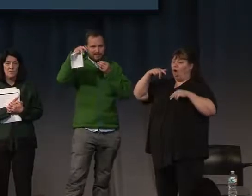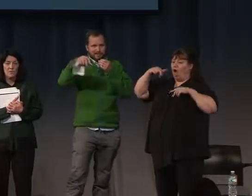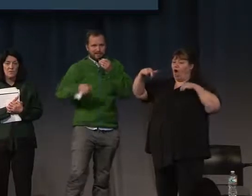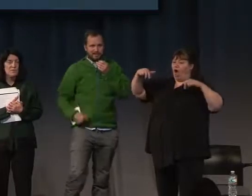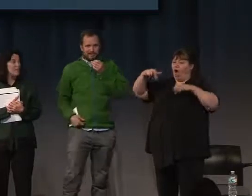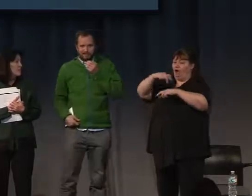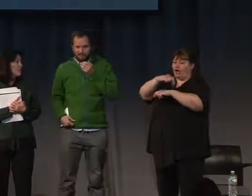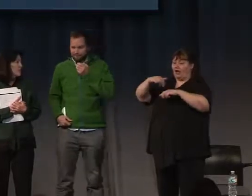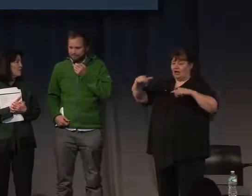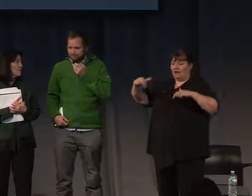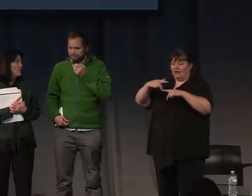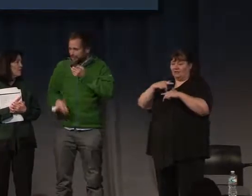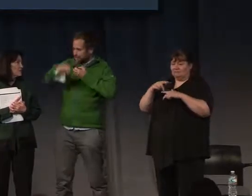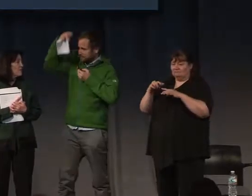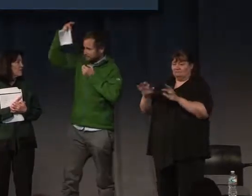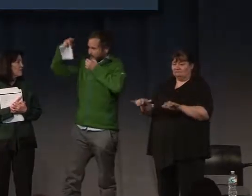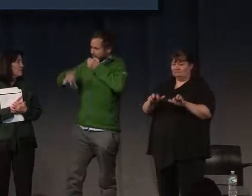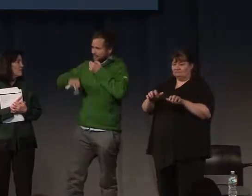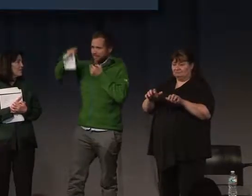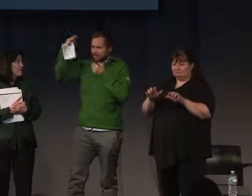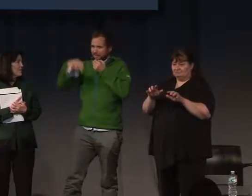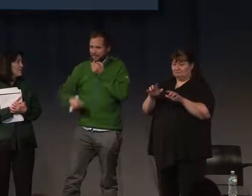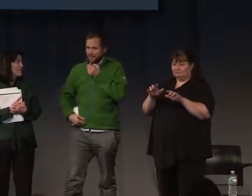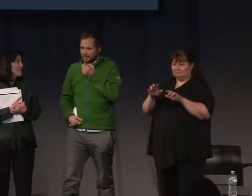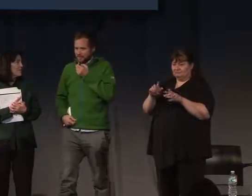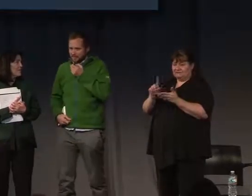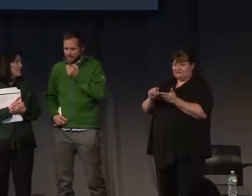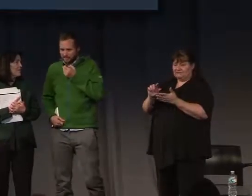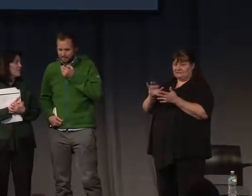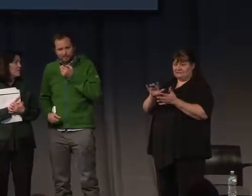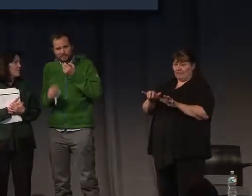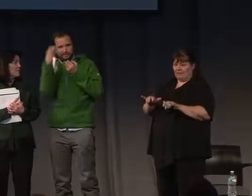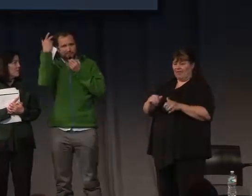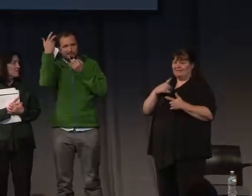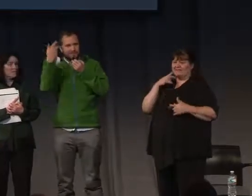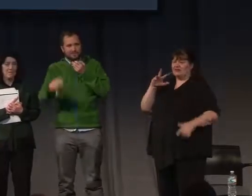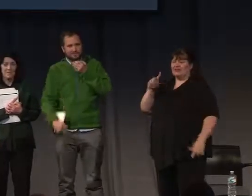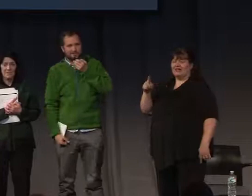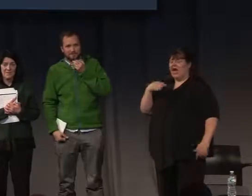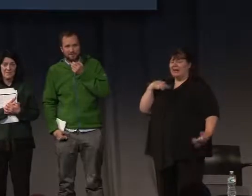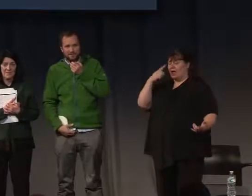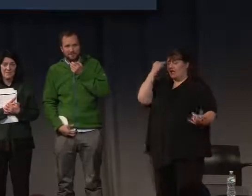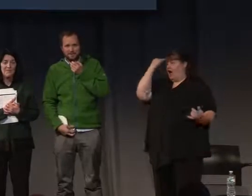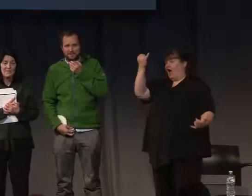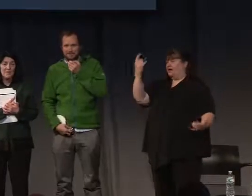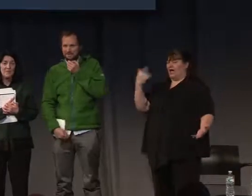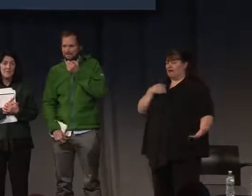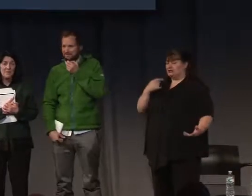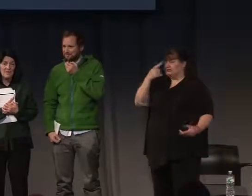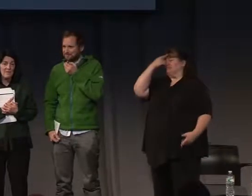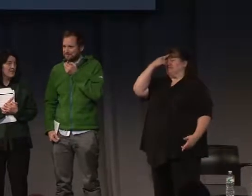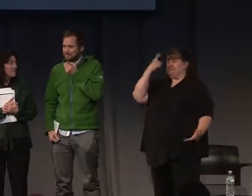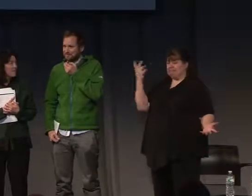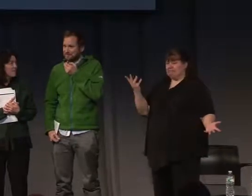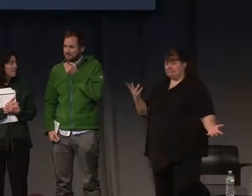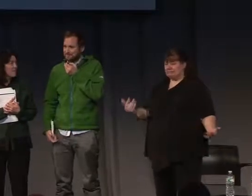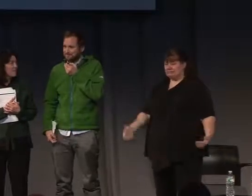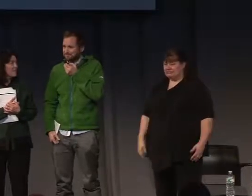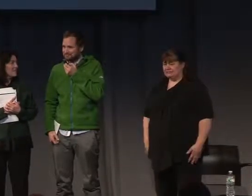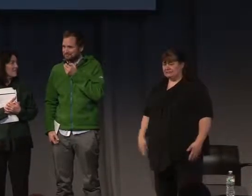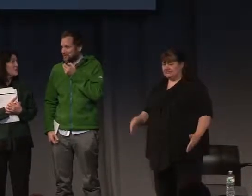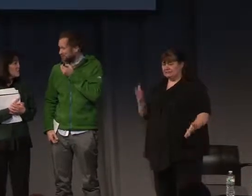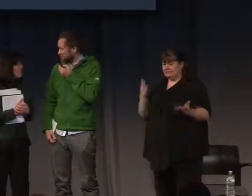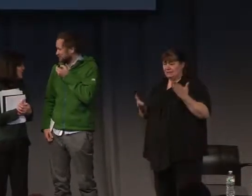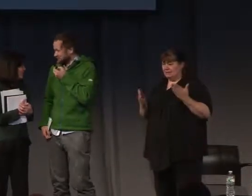keyboard. And, but it's kind of a three-dimensional keyboard. I don't know, I got this idea, which I thought it might be, maybe